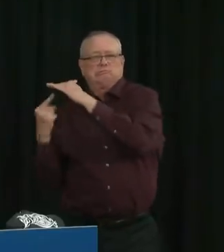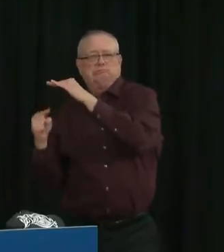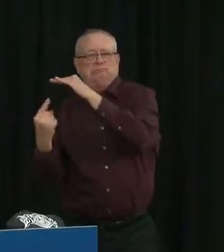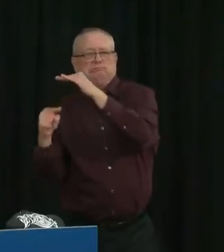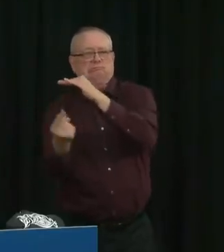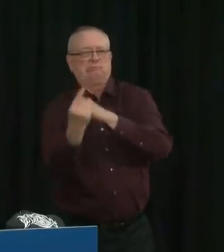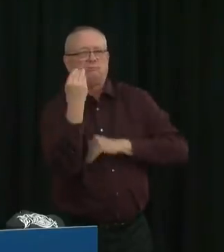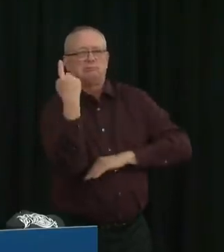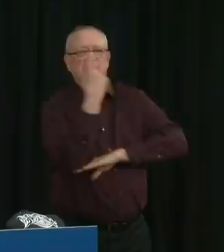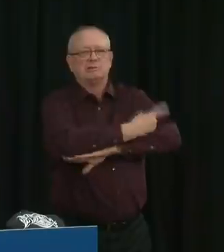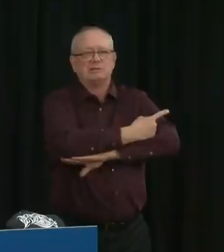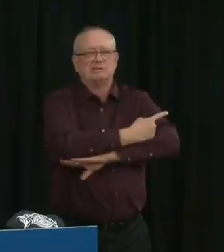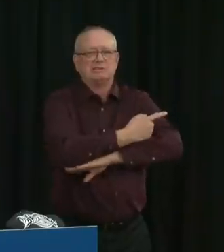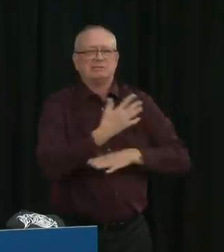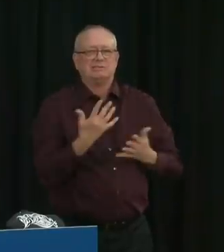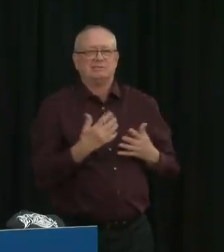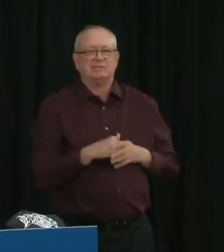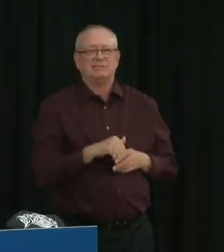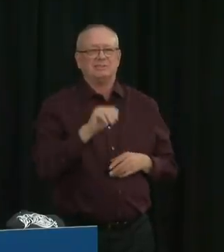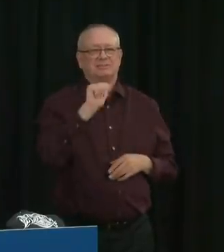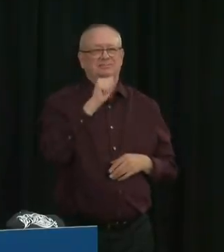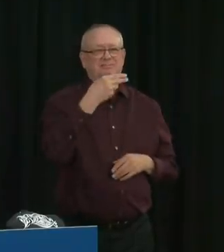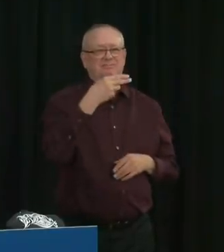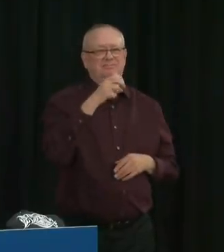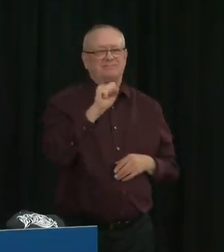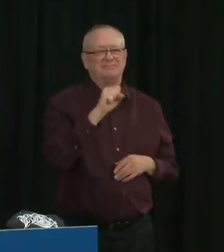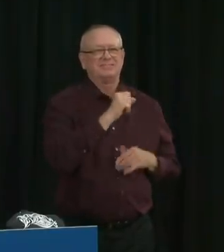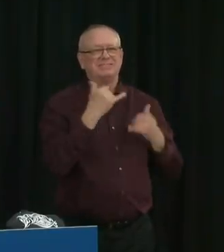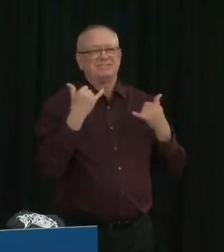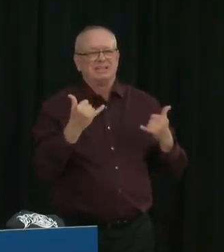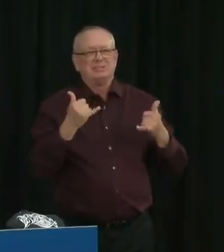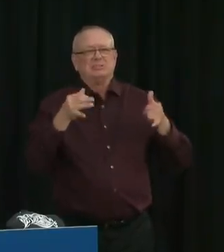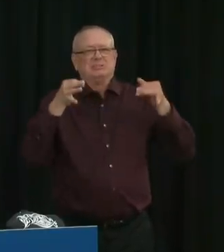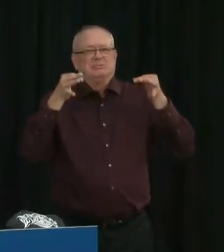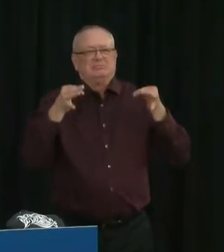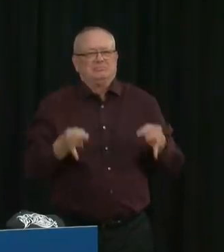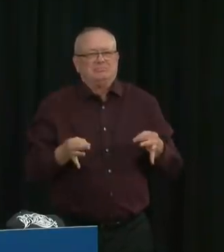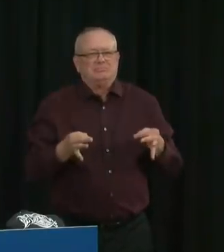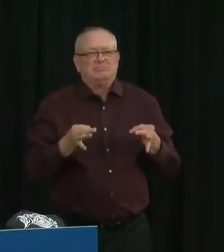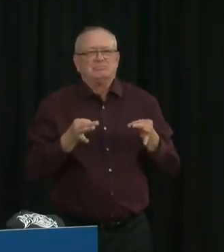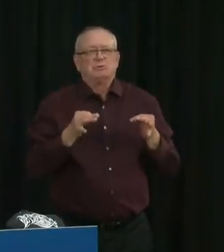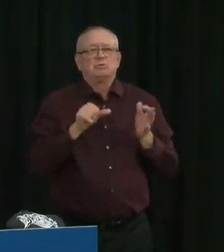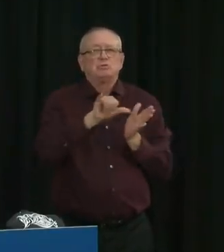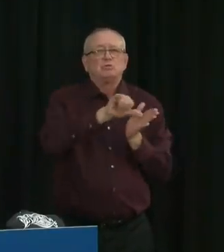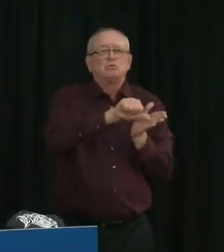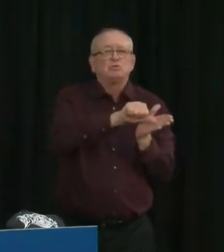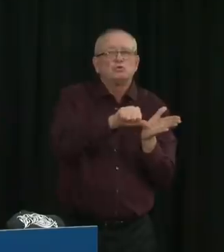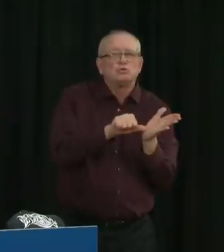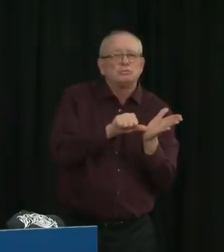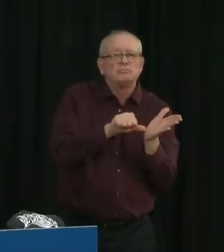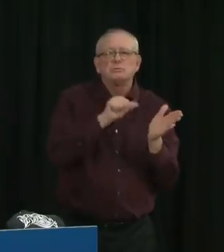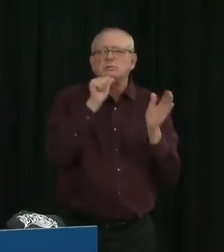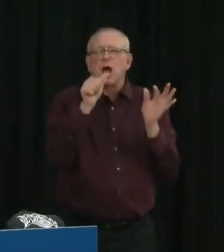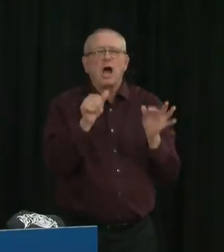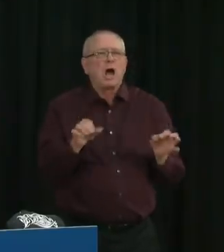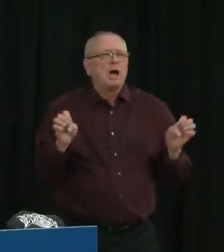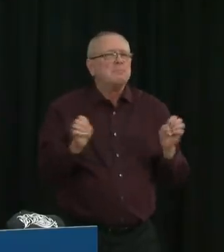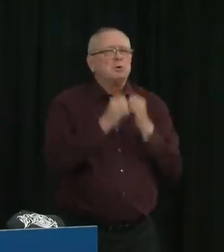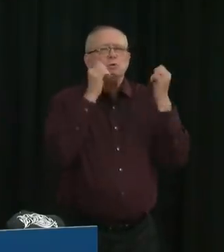made the decision to postpone non-urgent surgeries and some ambulatory care clinic visits in the Edmonton Zone.